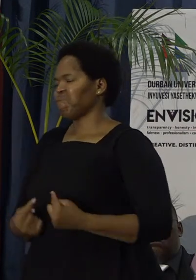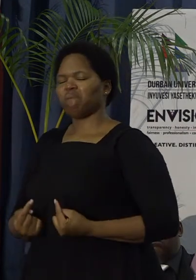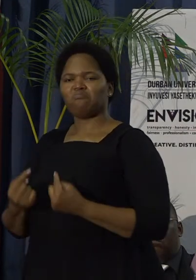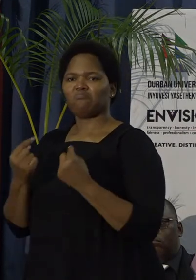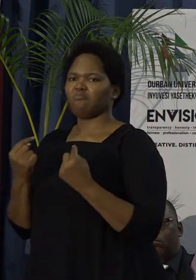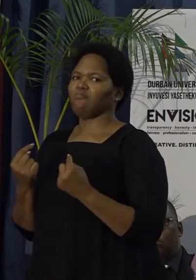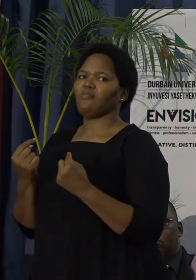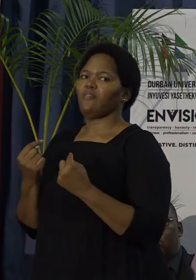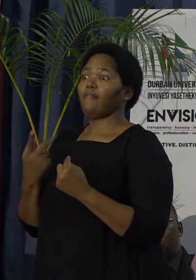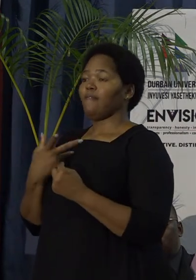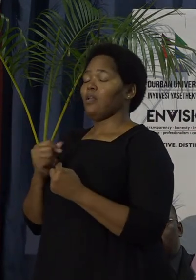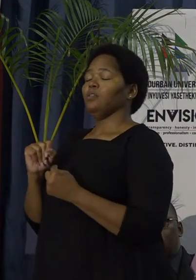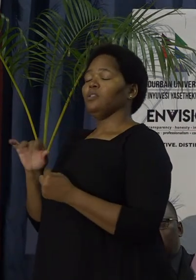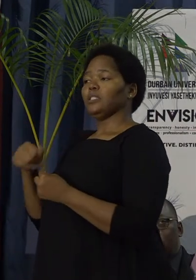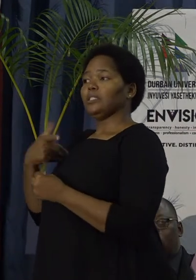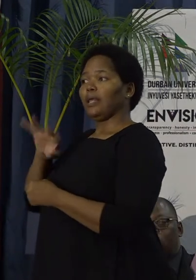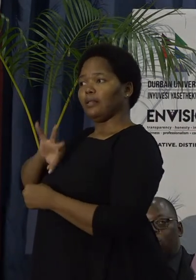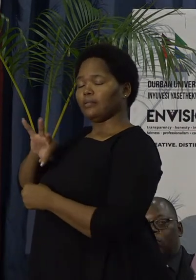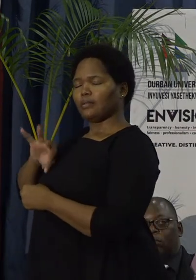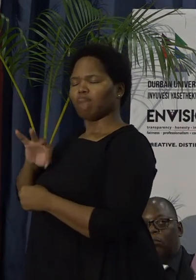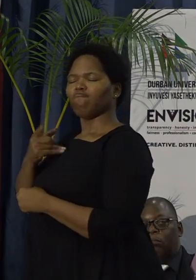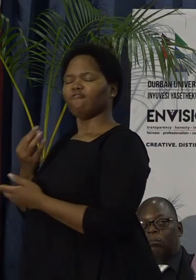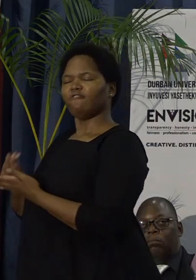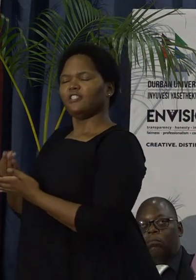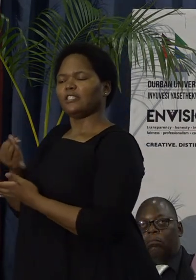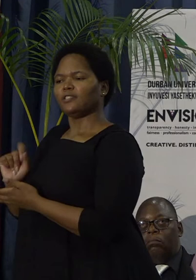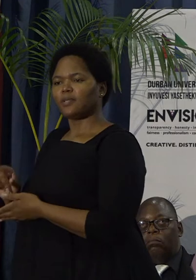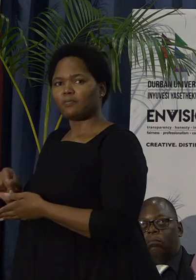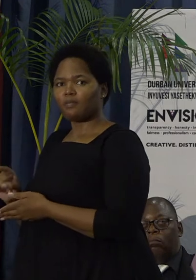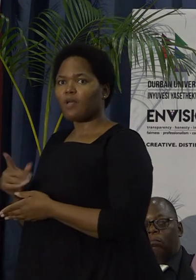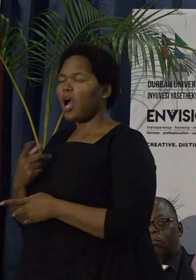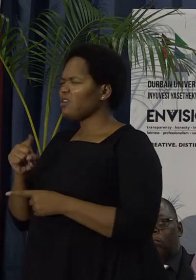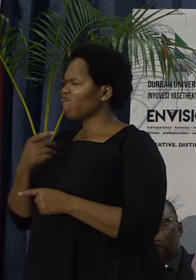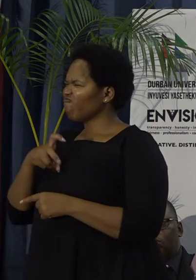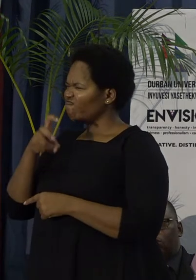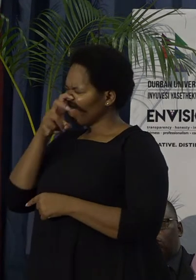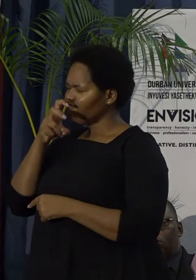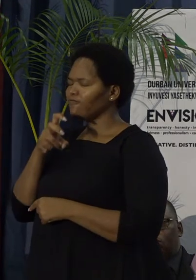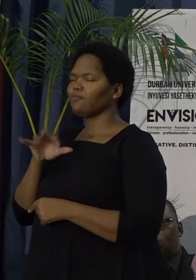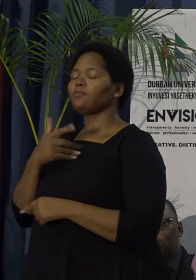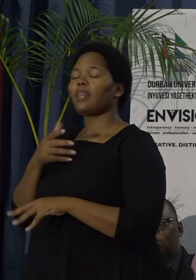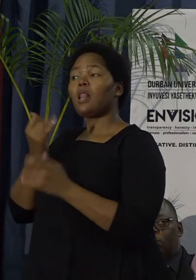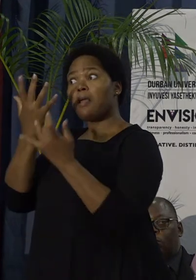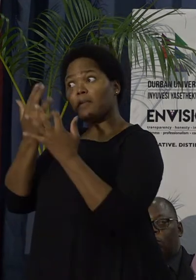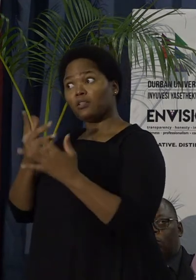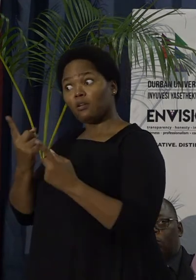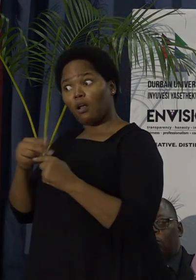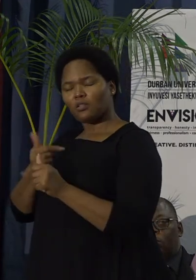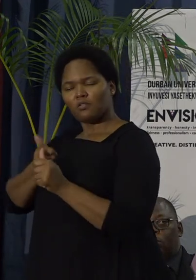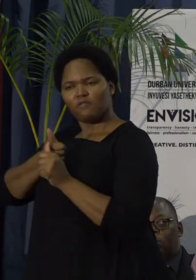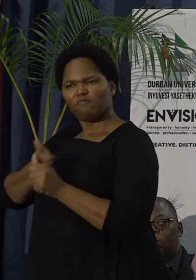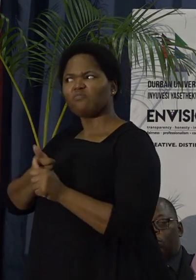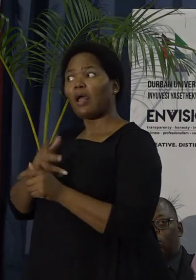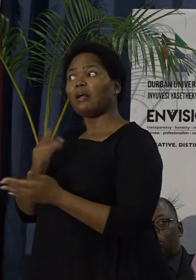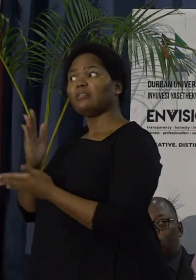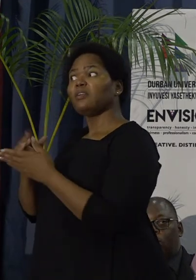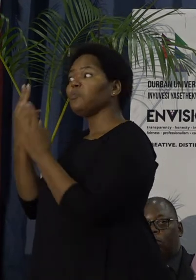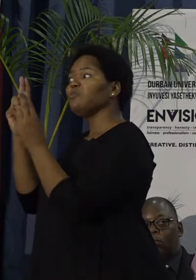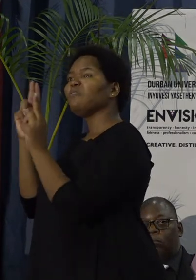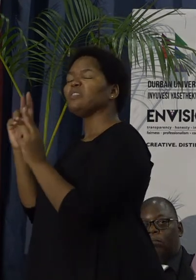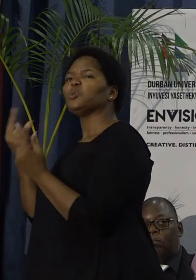income from the block grant and tuition fees. We strictly adhere to that. There are universities in this country